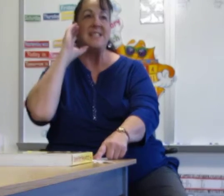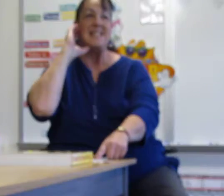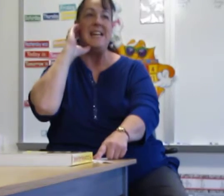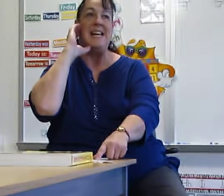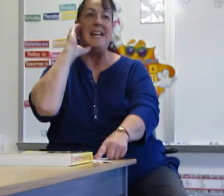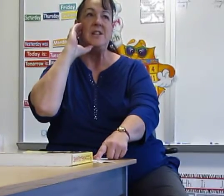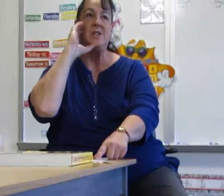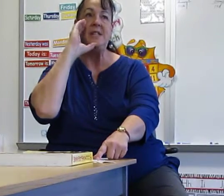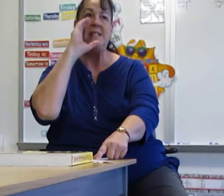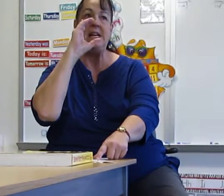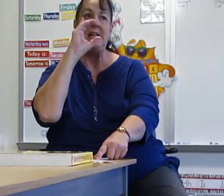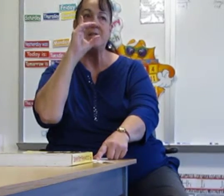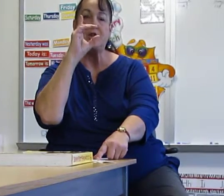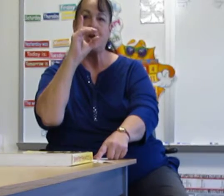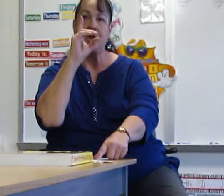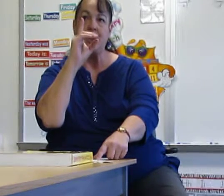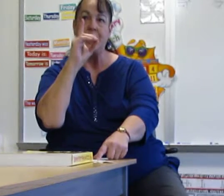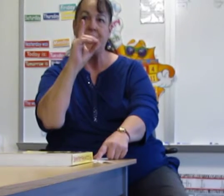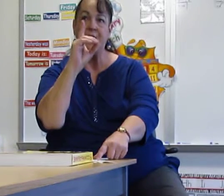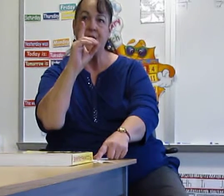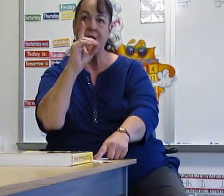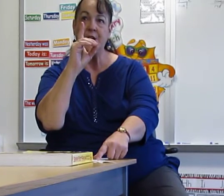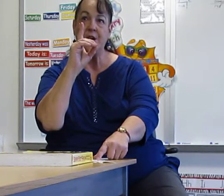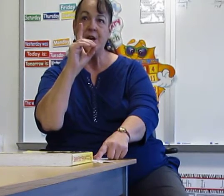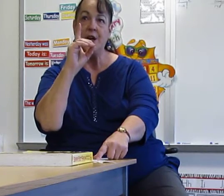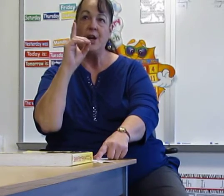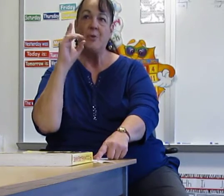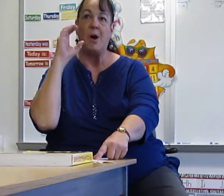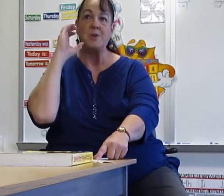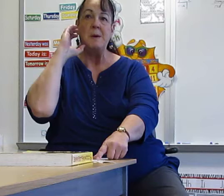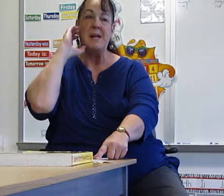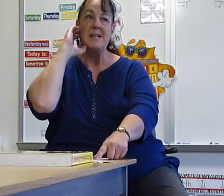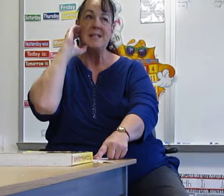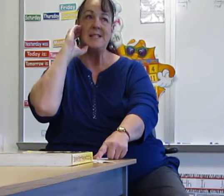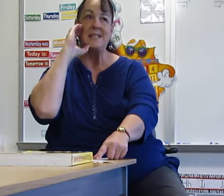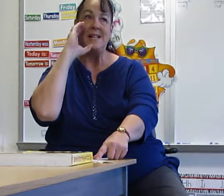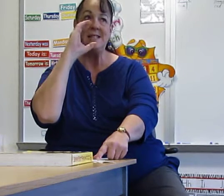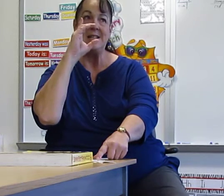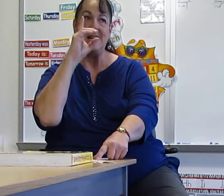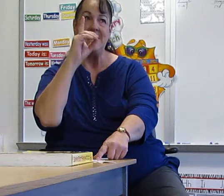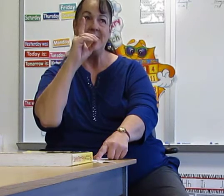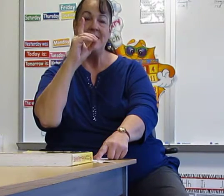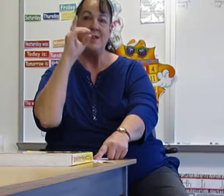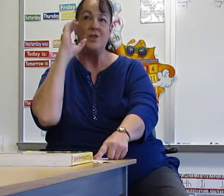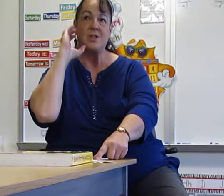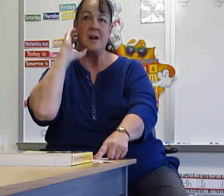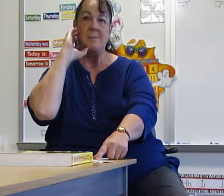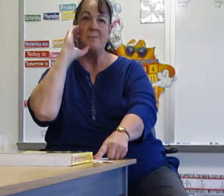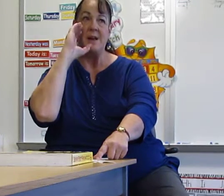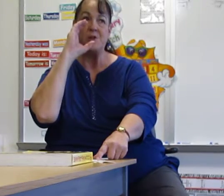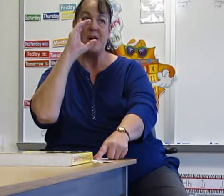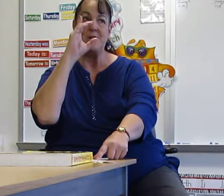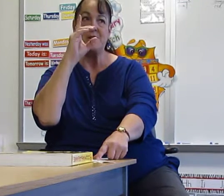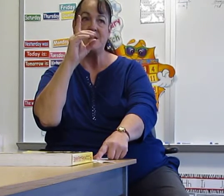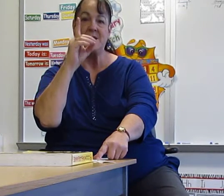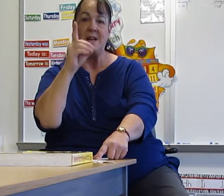C to D is could. Watch me. C to D. Just come and change to the D.